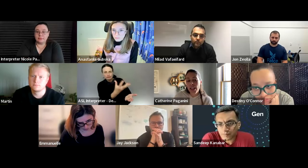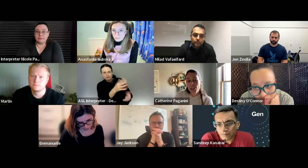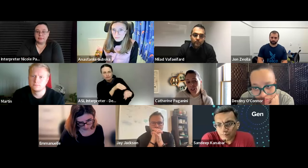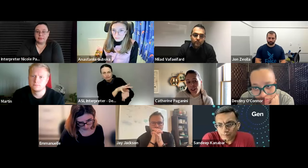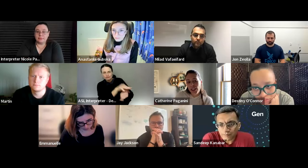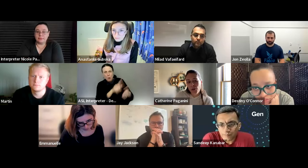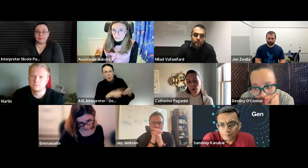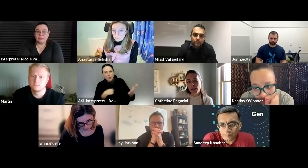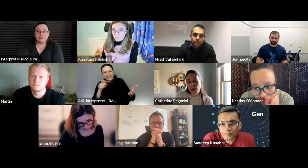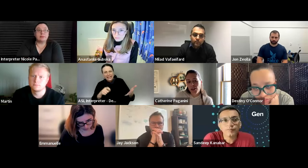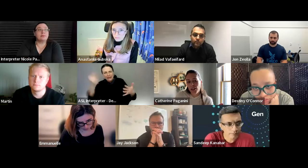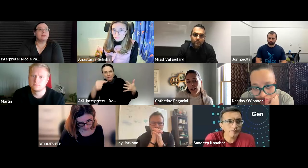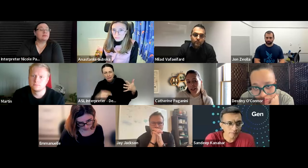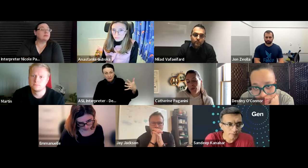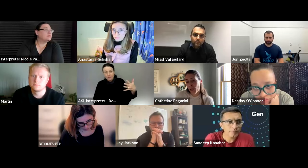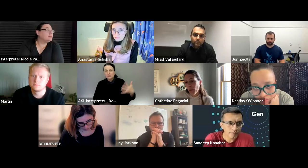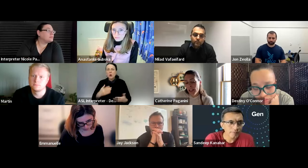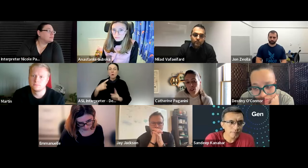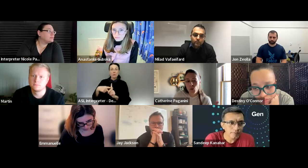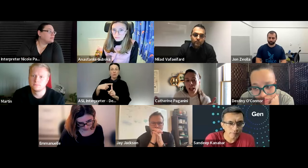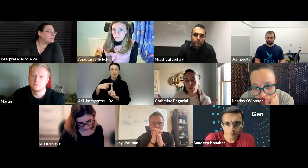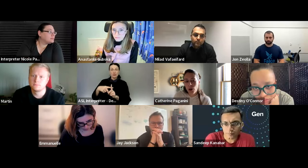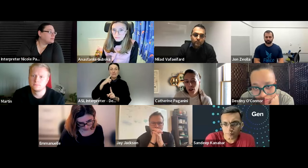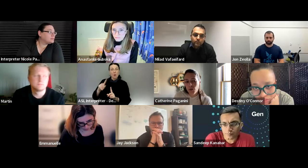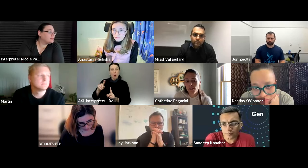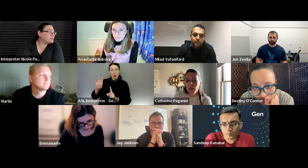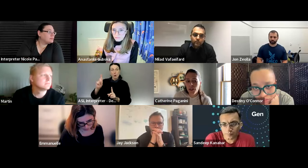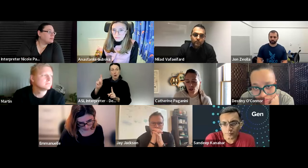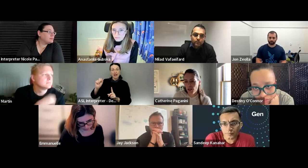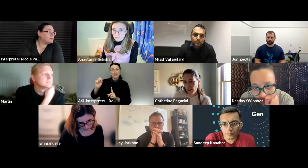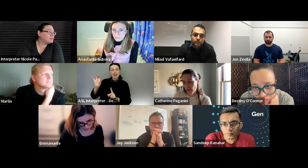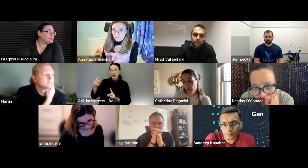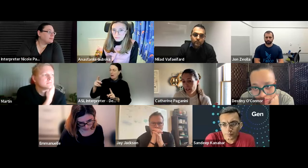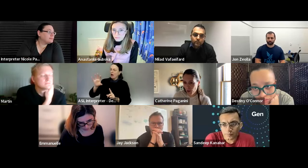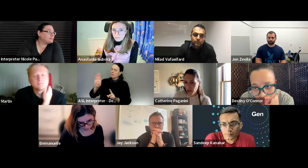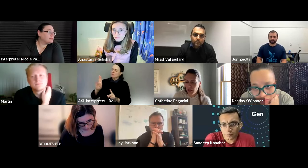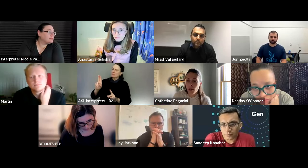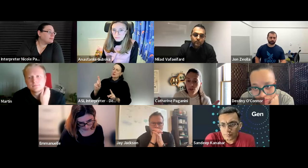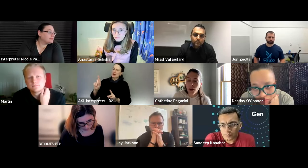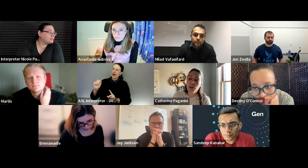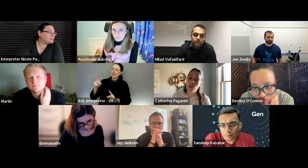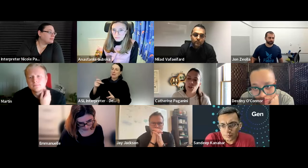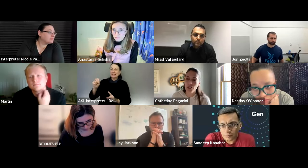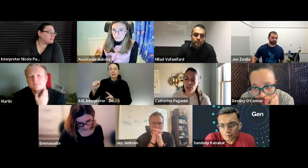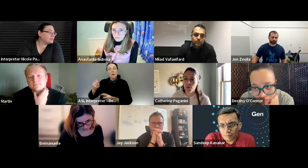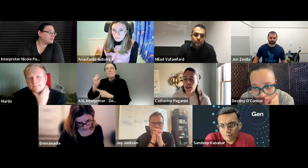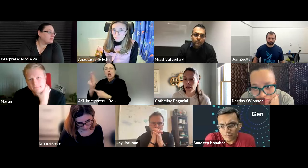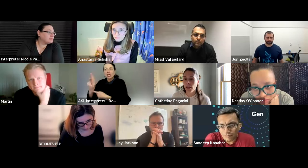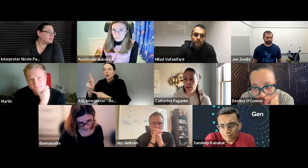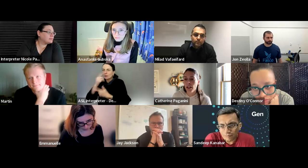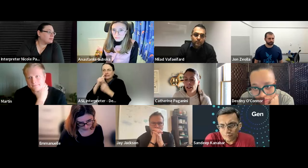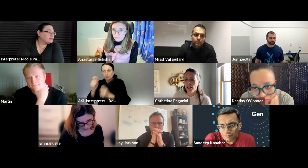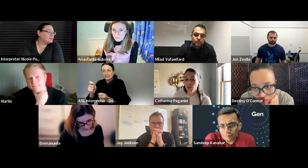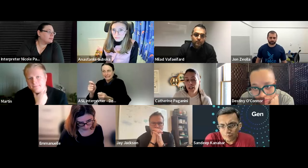so i think the good thing with the cloud native budapest because we have mark who is very interested he's the organizer he was very interested